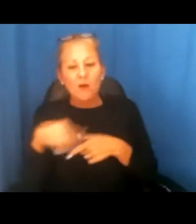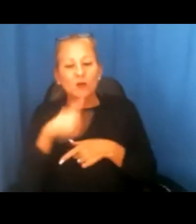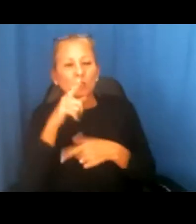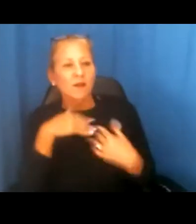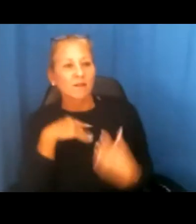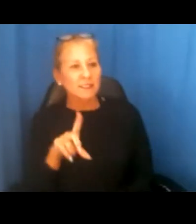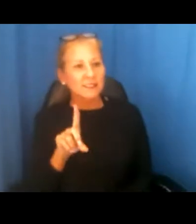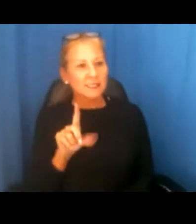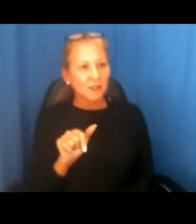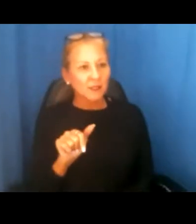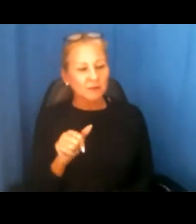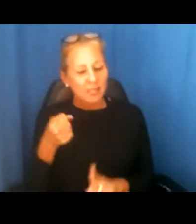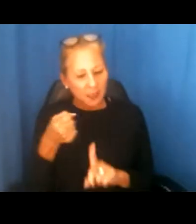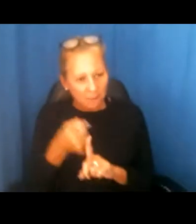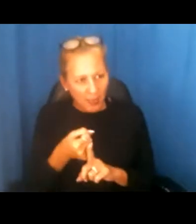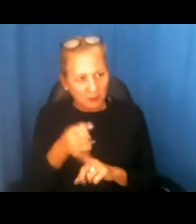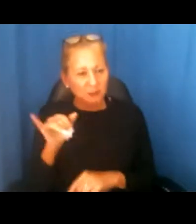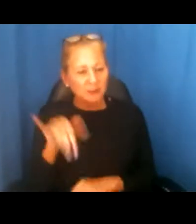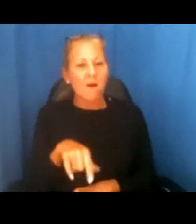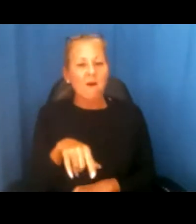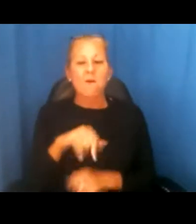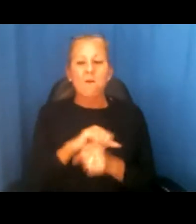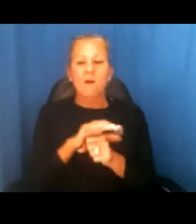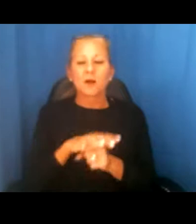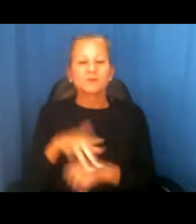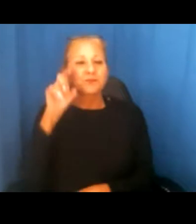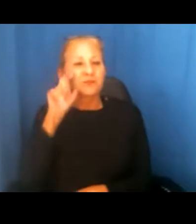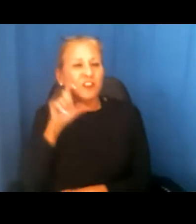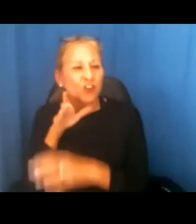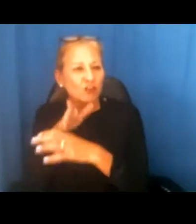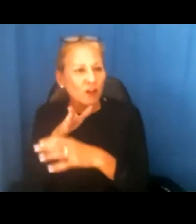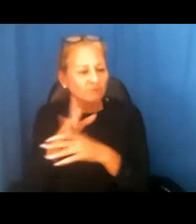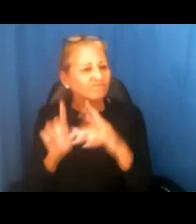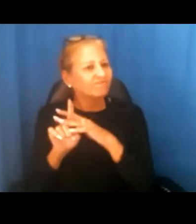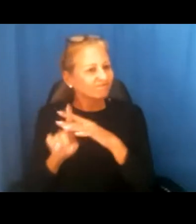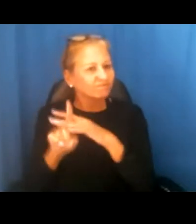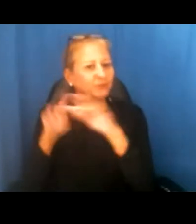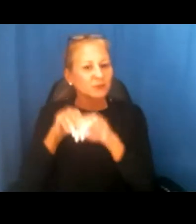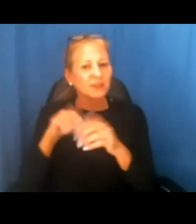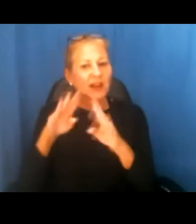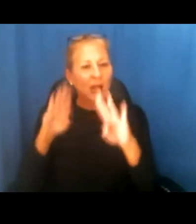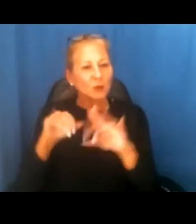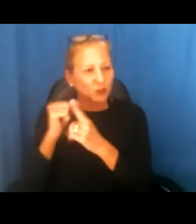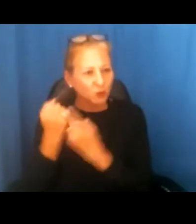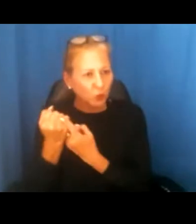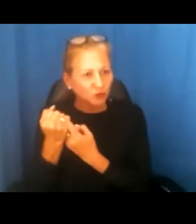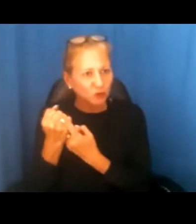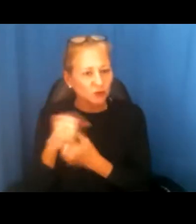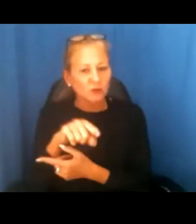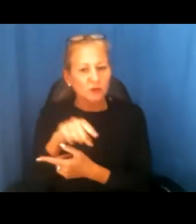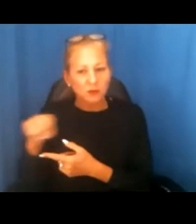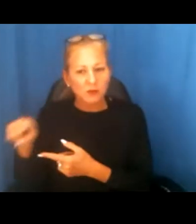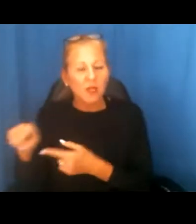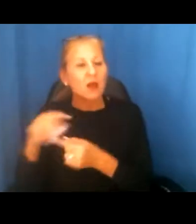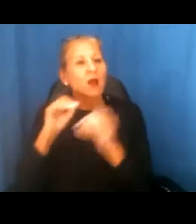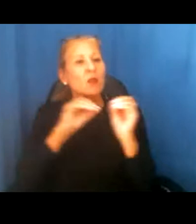who've been impacted by the pandemic, as well as sexual harassment that has been occurring in housing situations, and then moving into